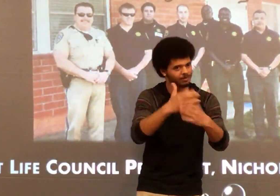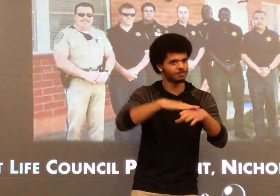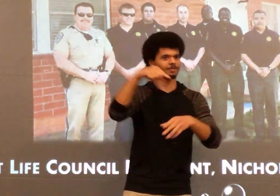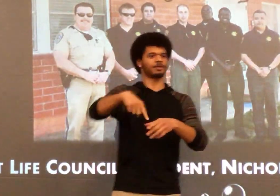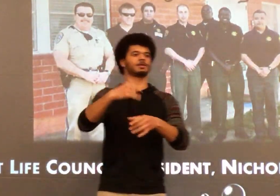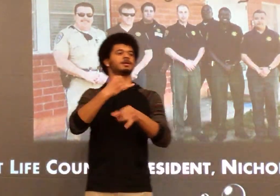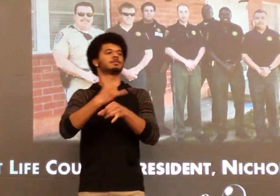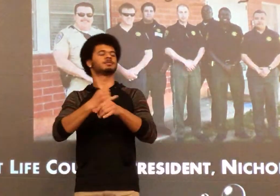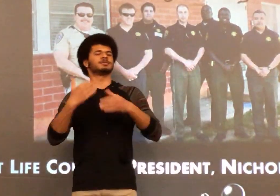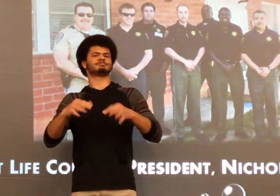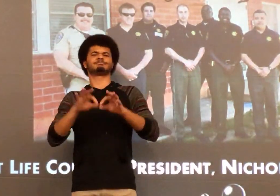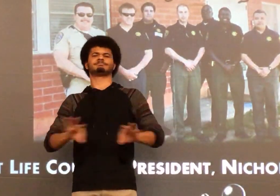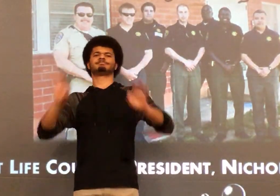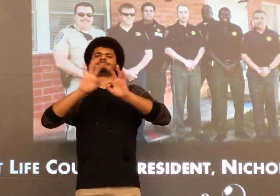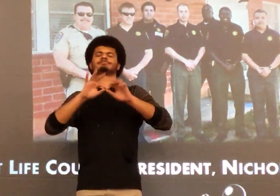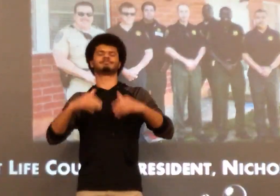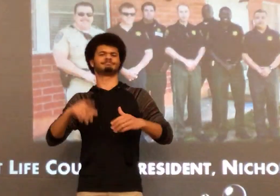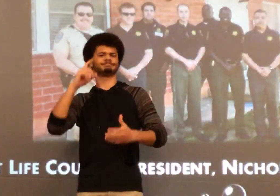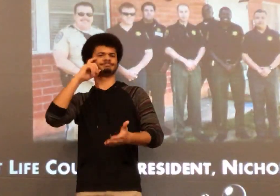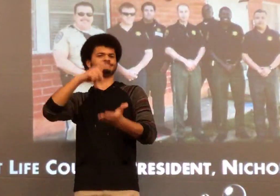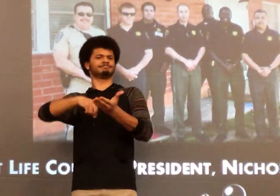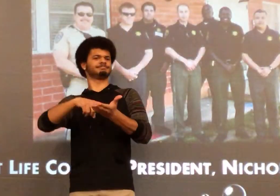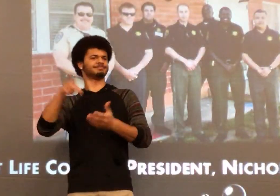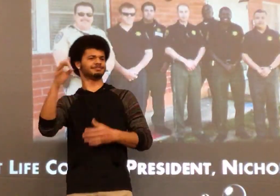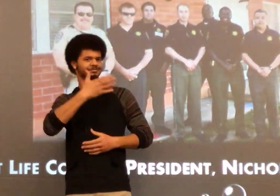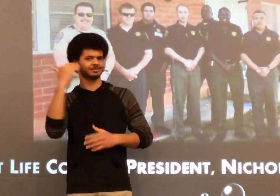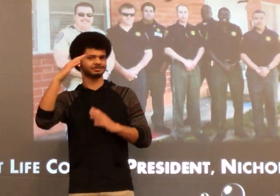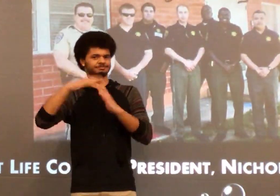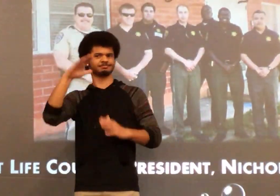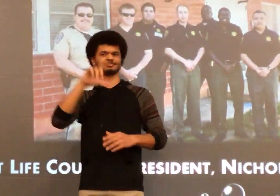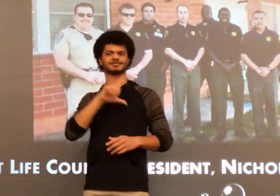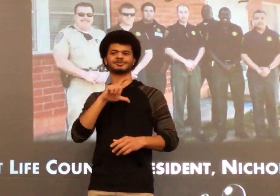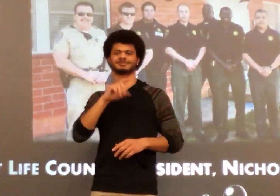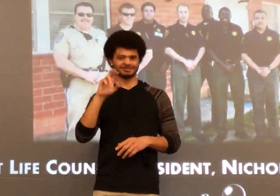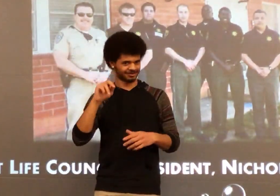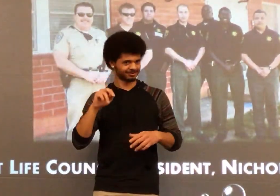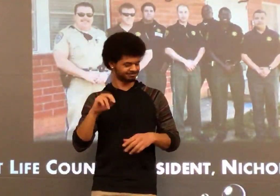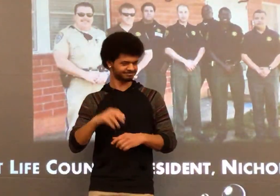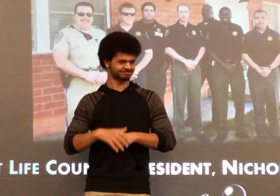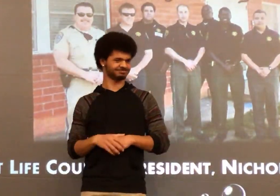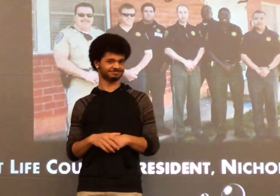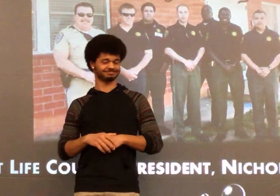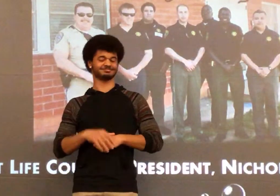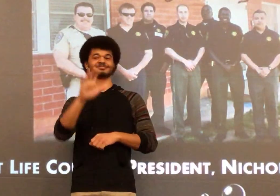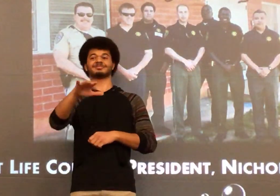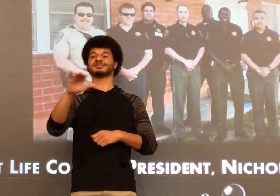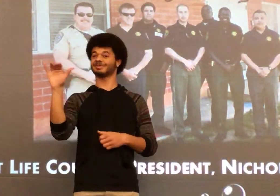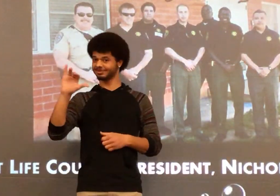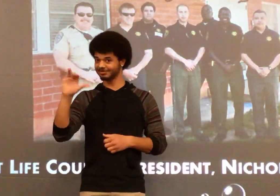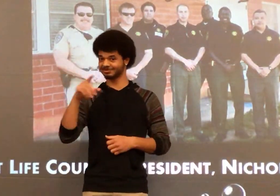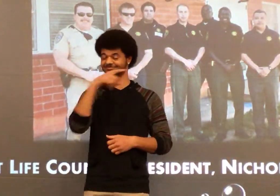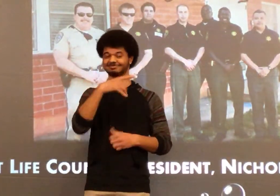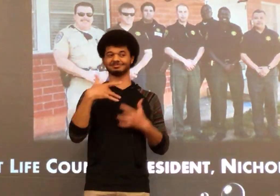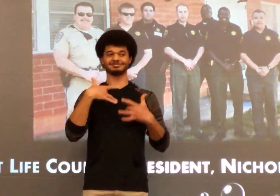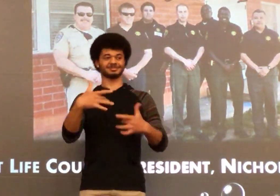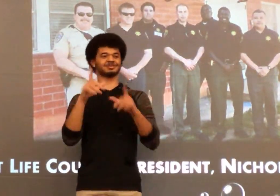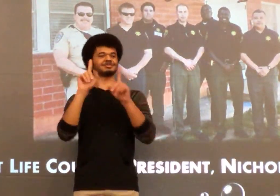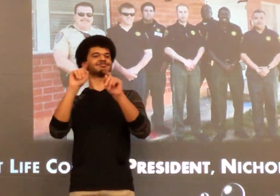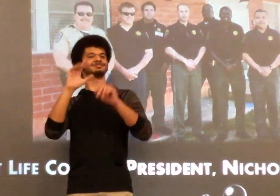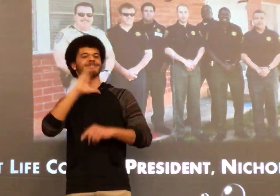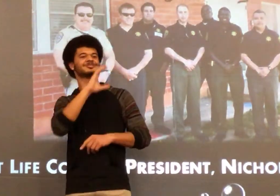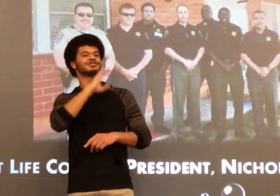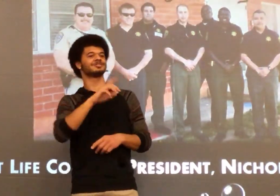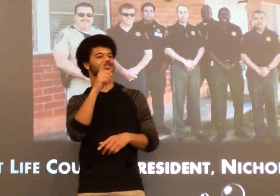and the environment was good and everything was good on this campus. It was important for me to notice that. Don is an amazing security guard.